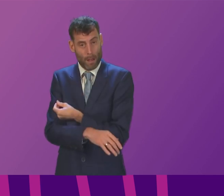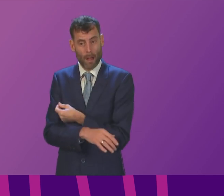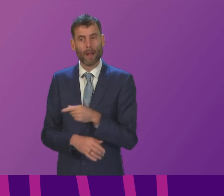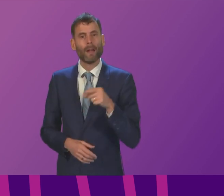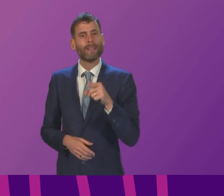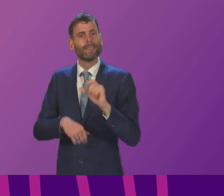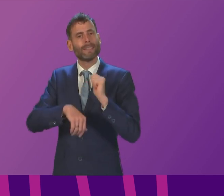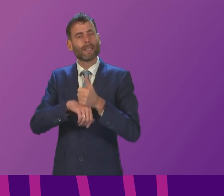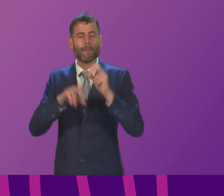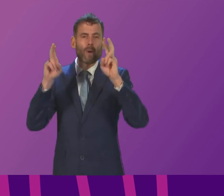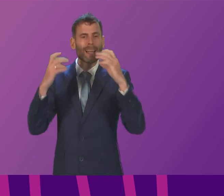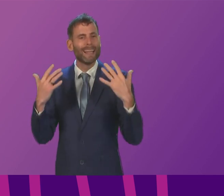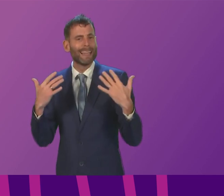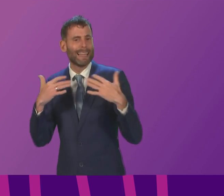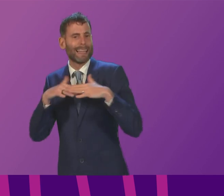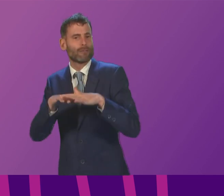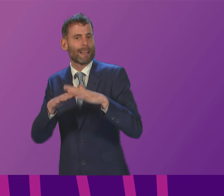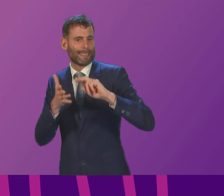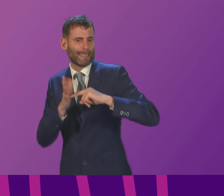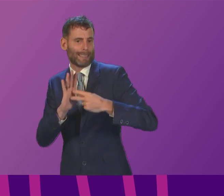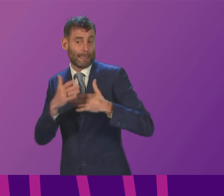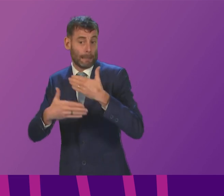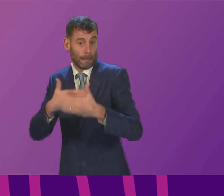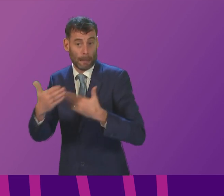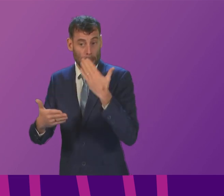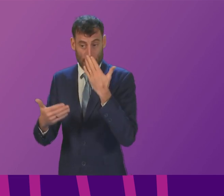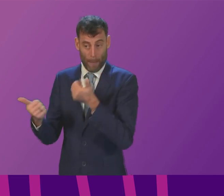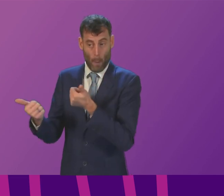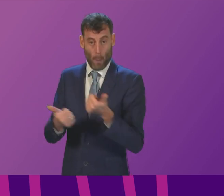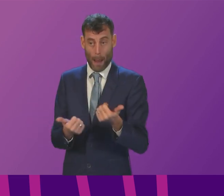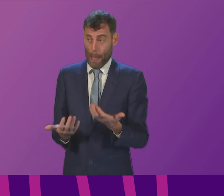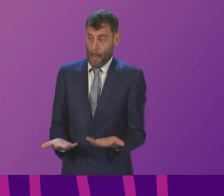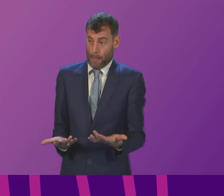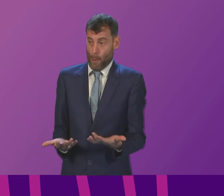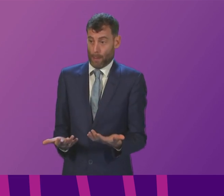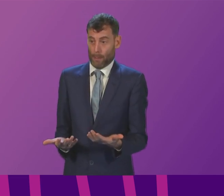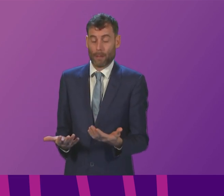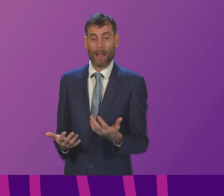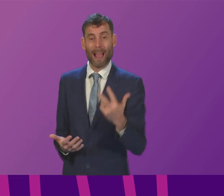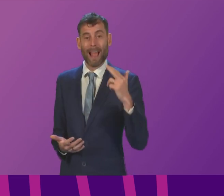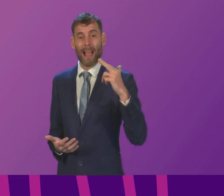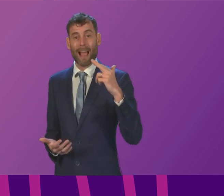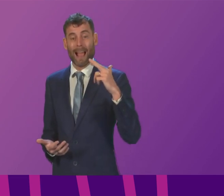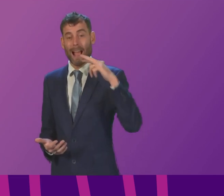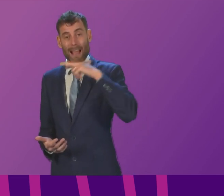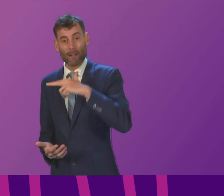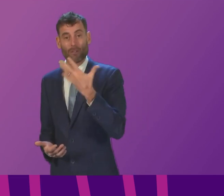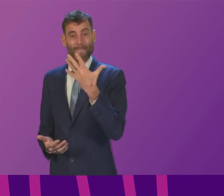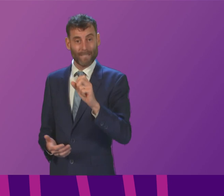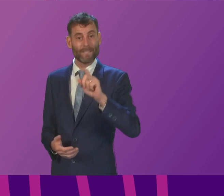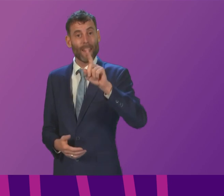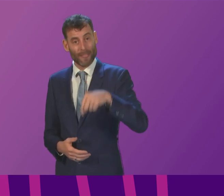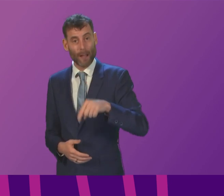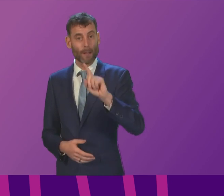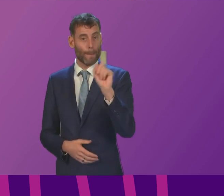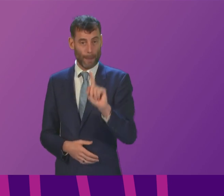an integrated basis are going extremely well so as of right now more than 850,000